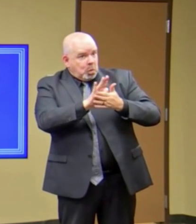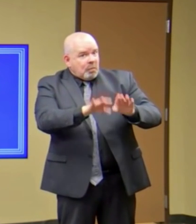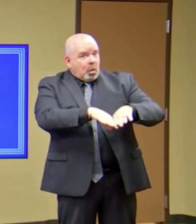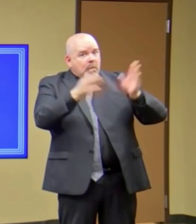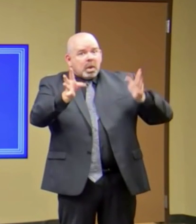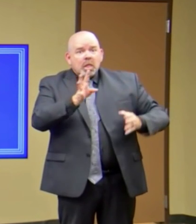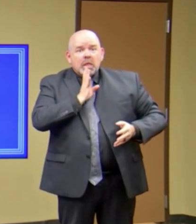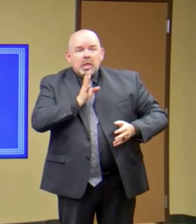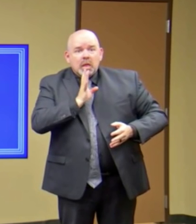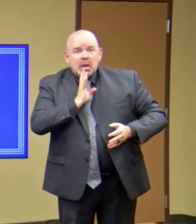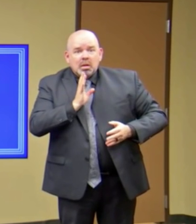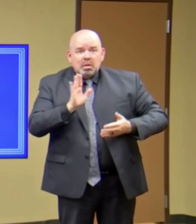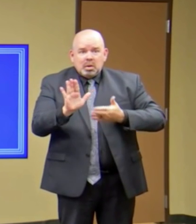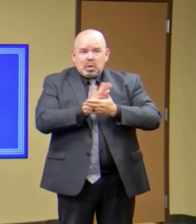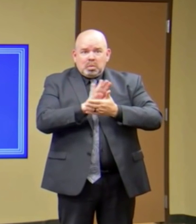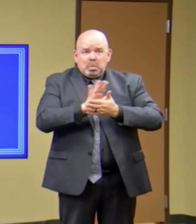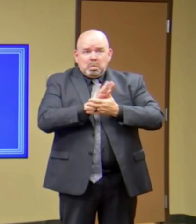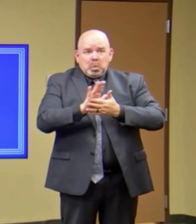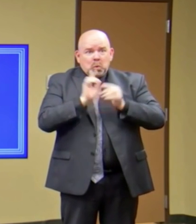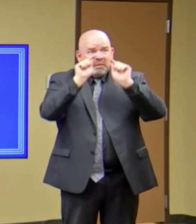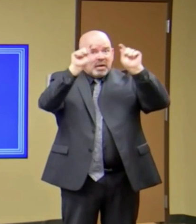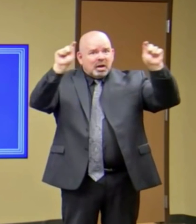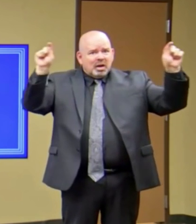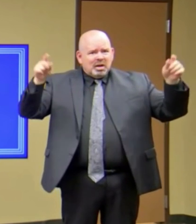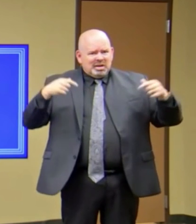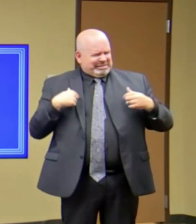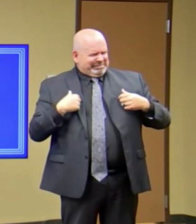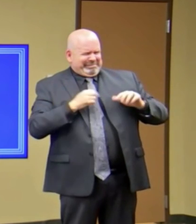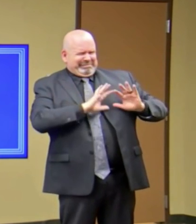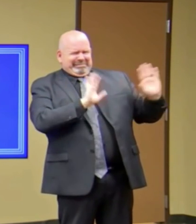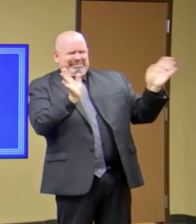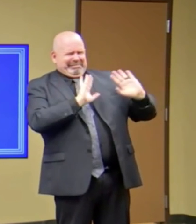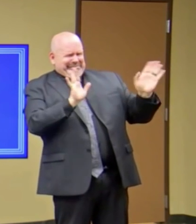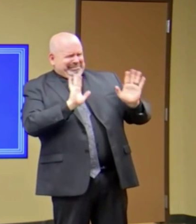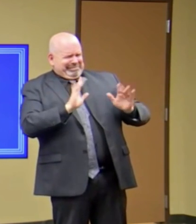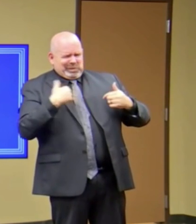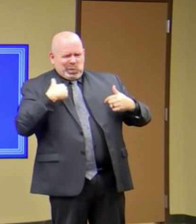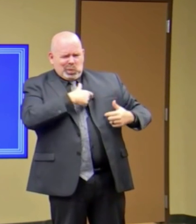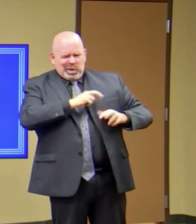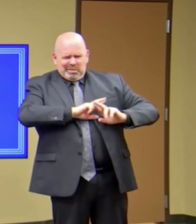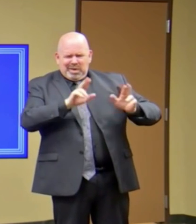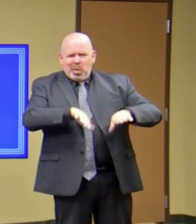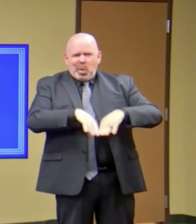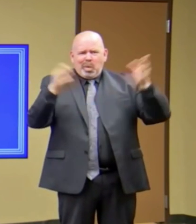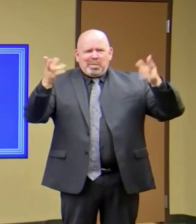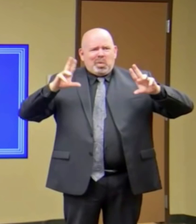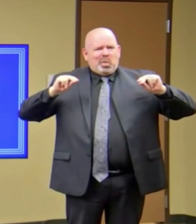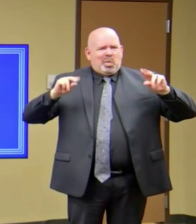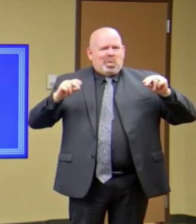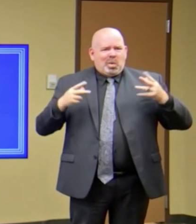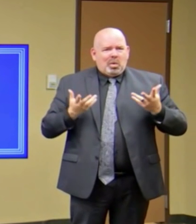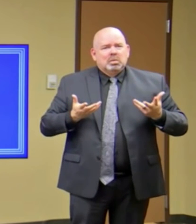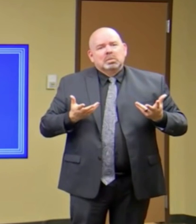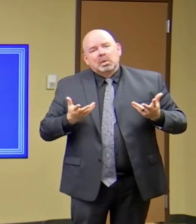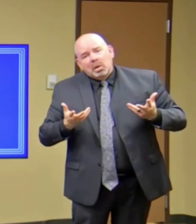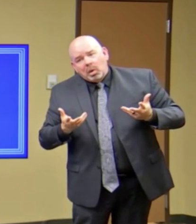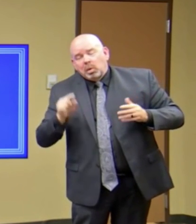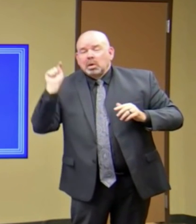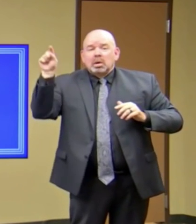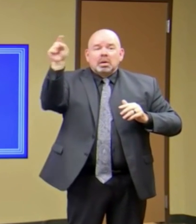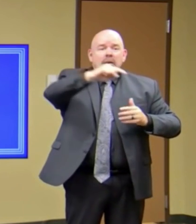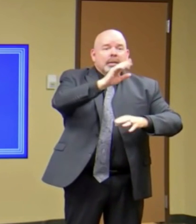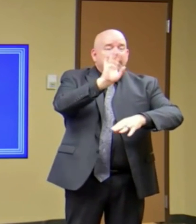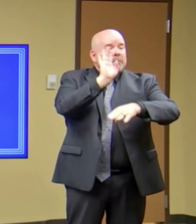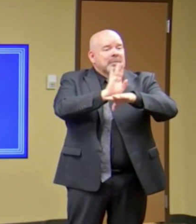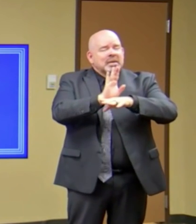to do this yet. So most of those aren't opening either. But some will, right? Some businesses are going to open. And some of those businesses,